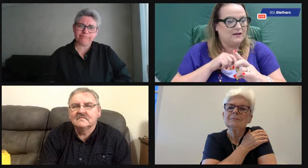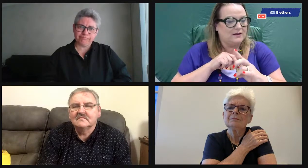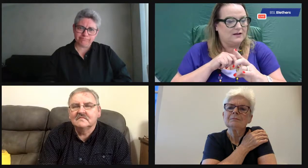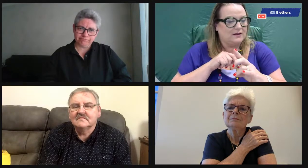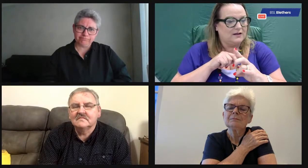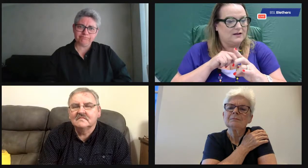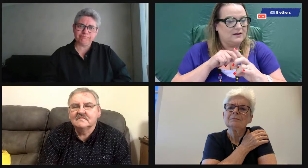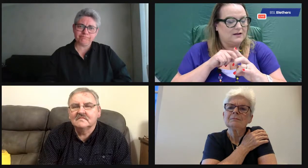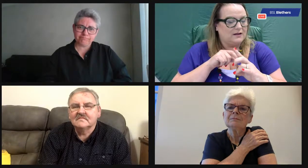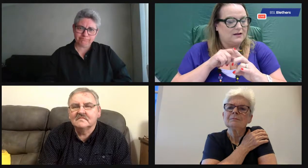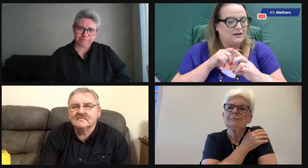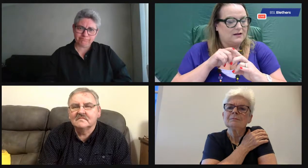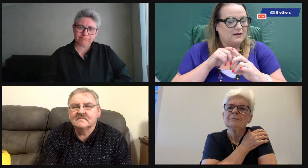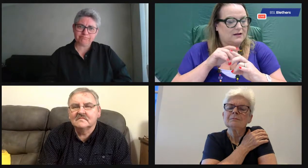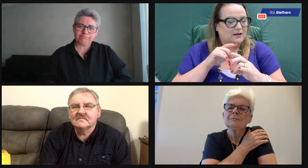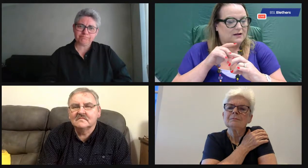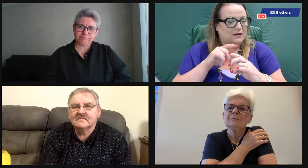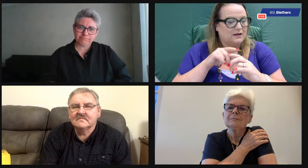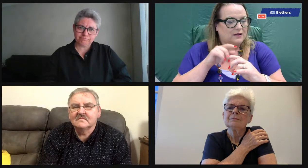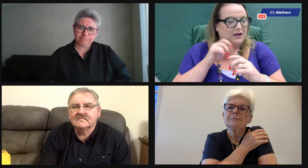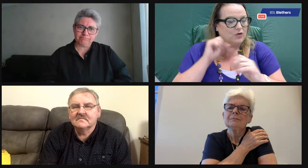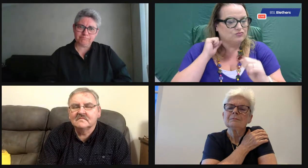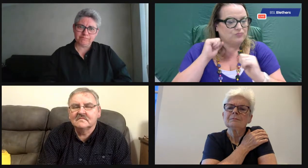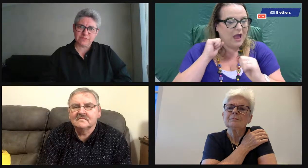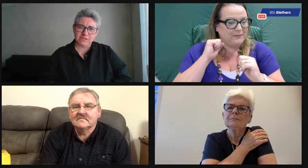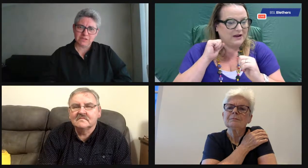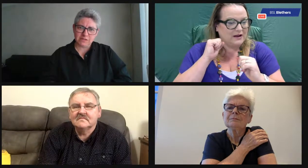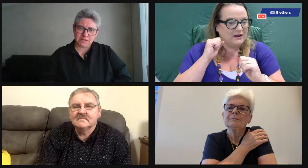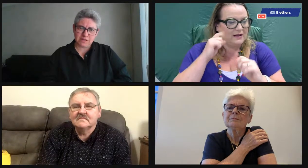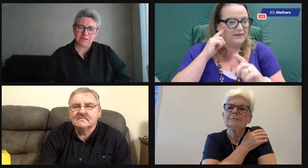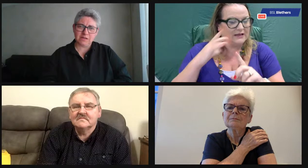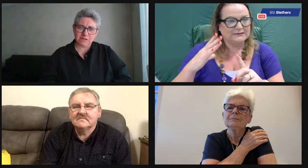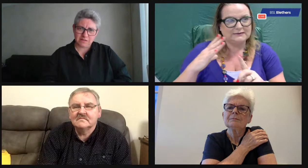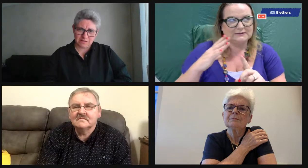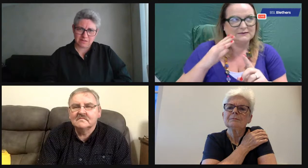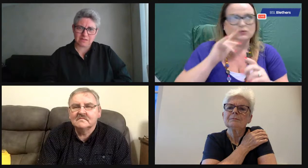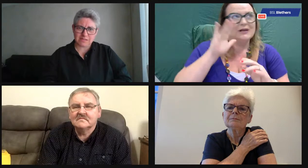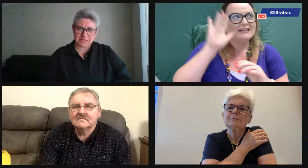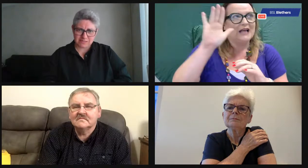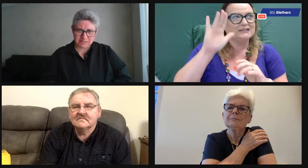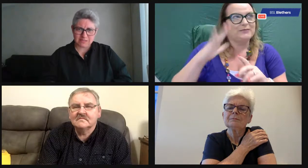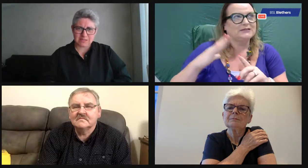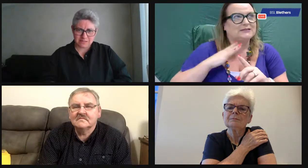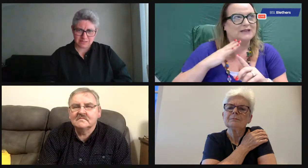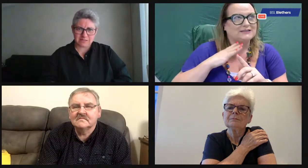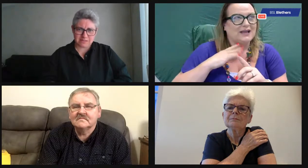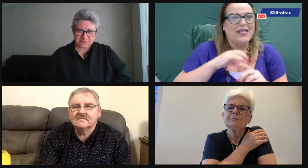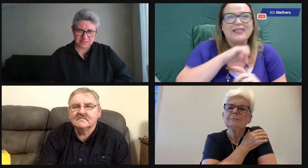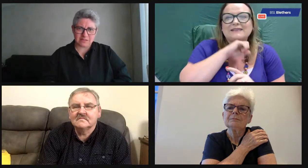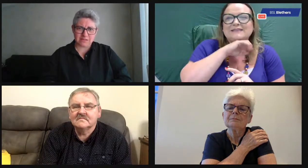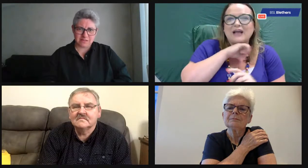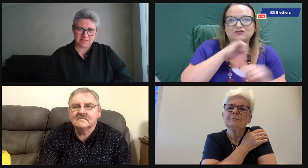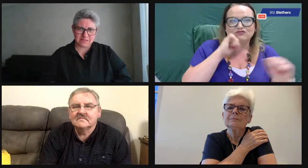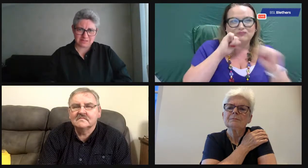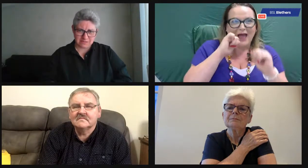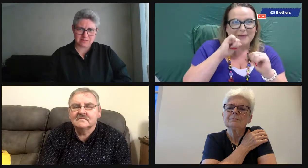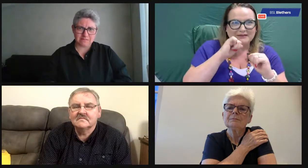that I volunteered at. Drama was, netball was Sunday,